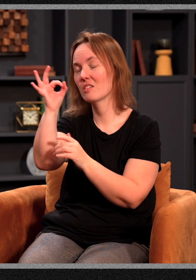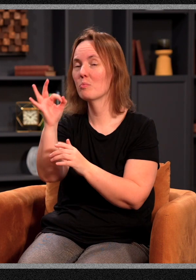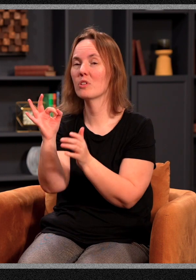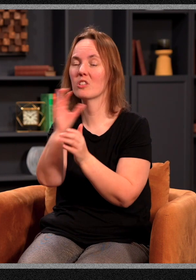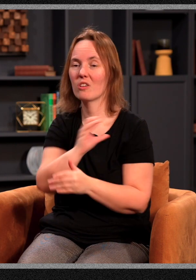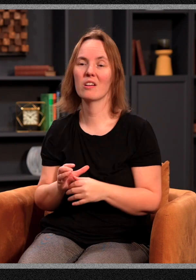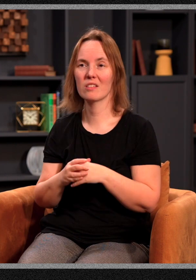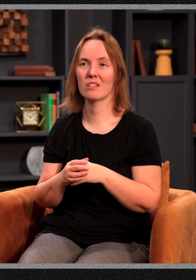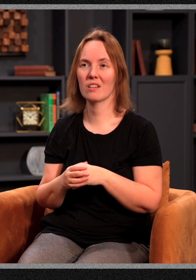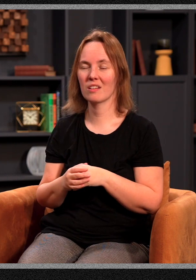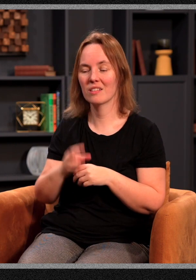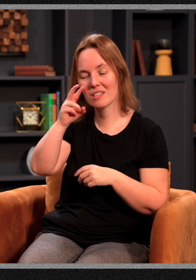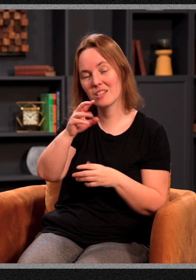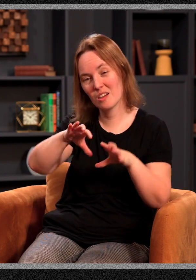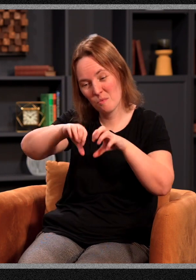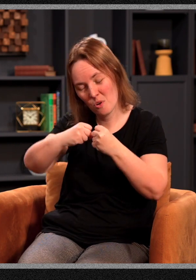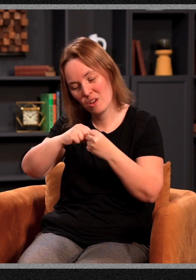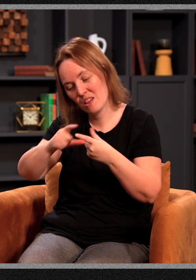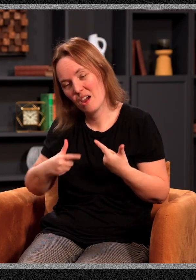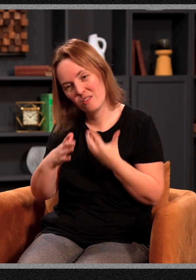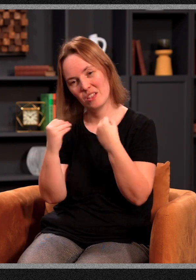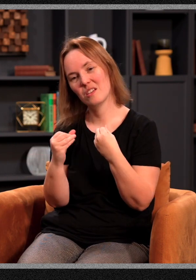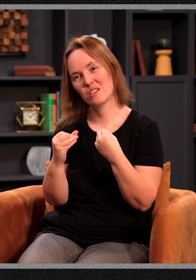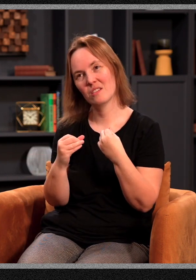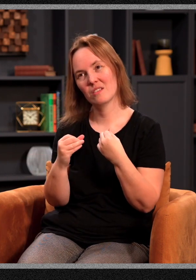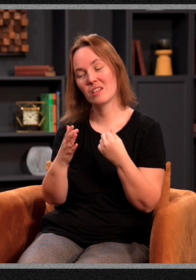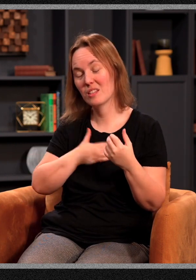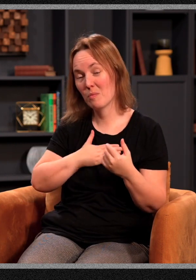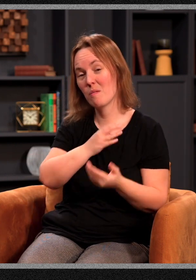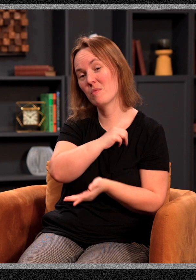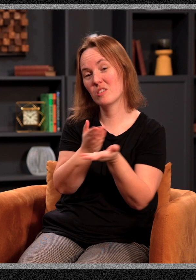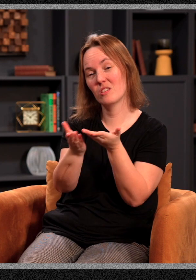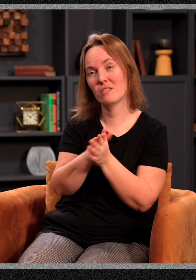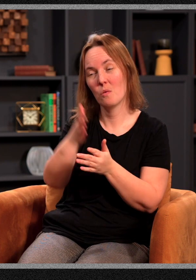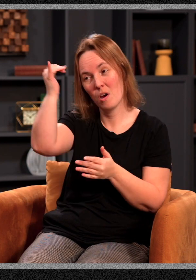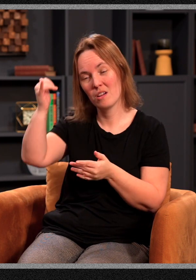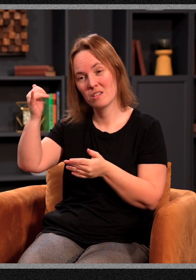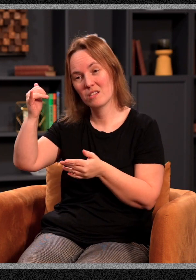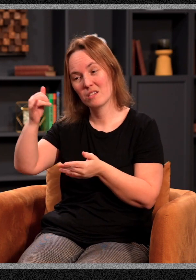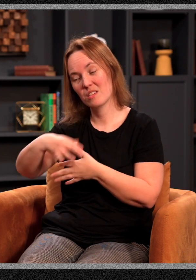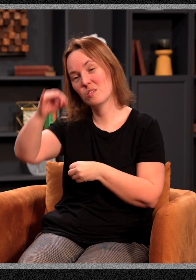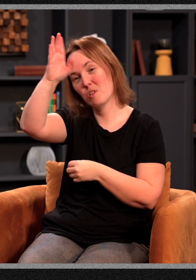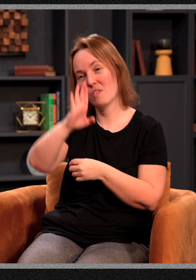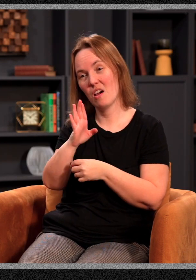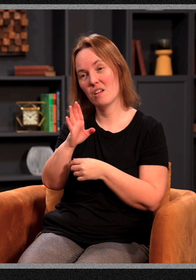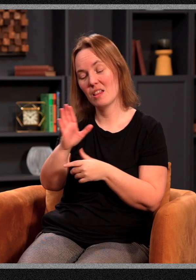preach Christ and to see broken lives healed and to penetrate the darkness with light. That's my ministry. Why? Because the Spirit of God